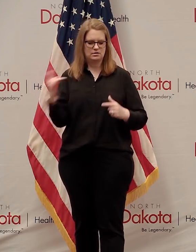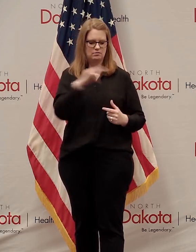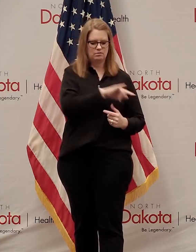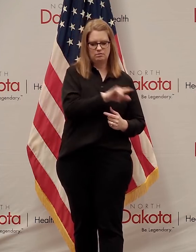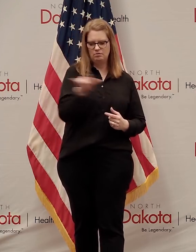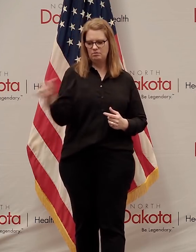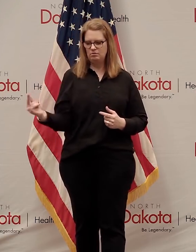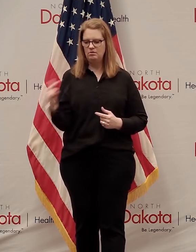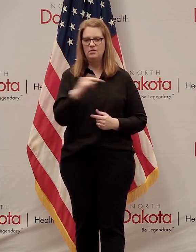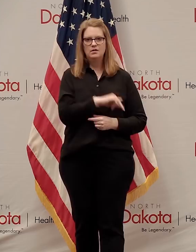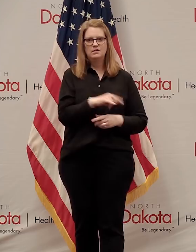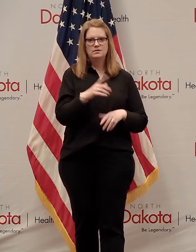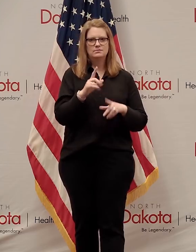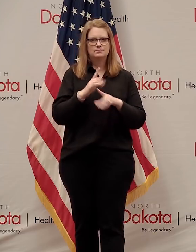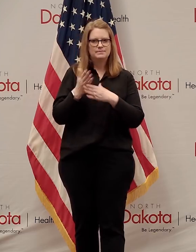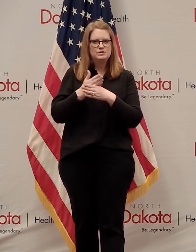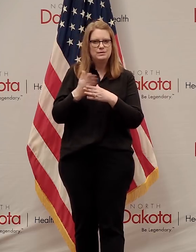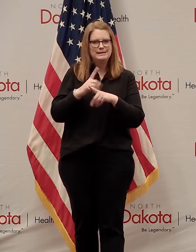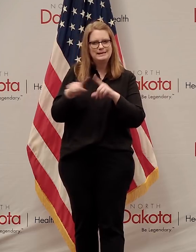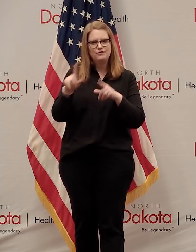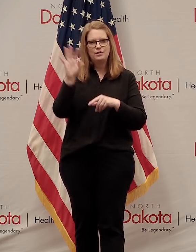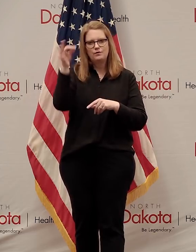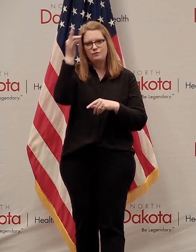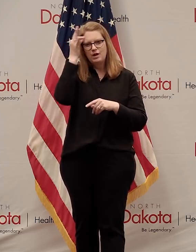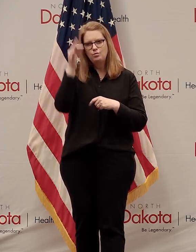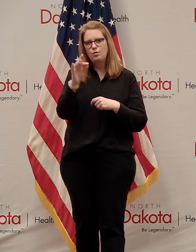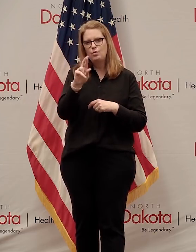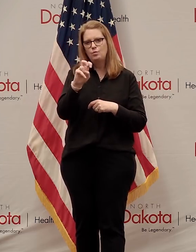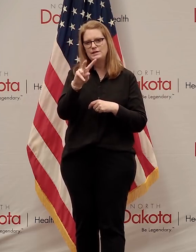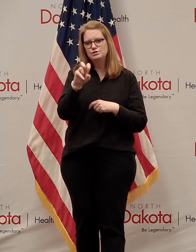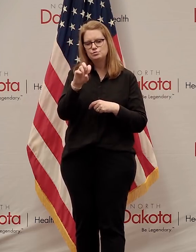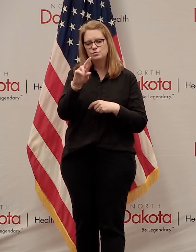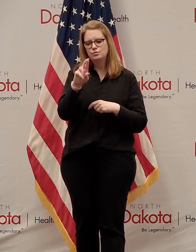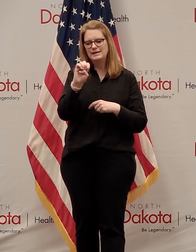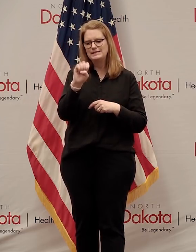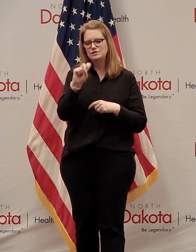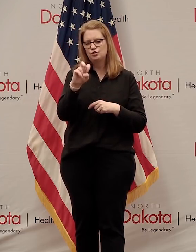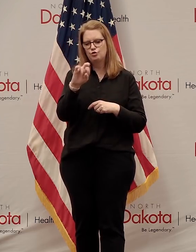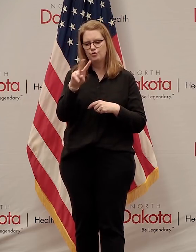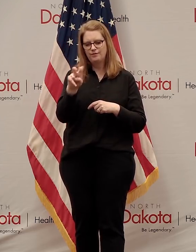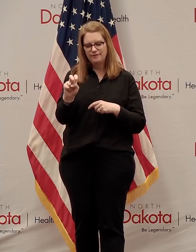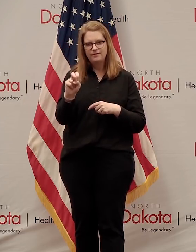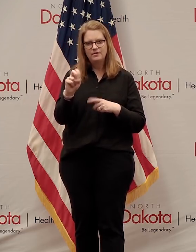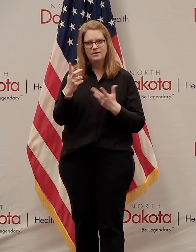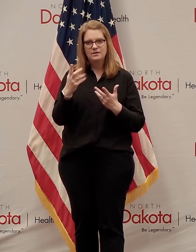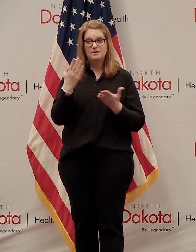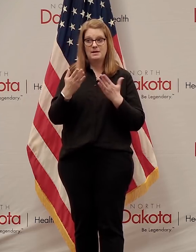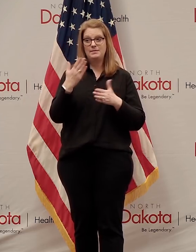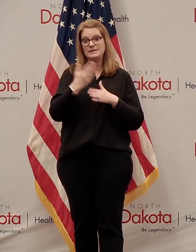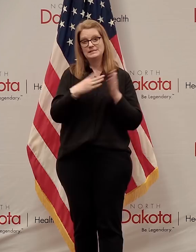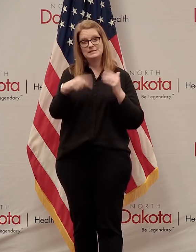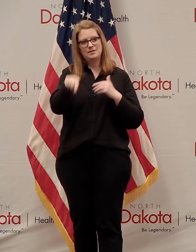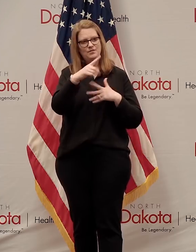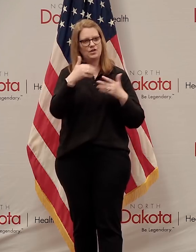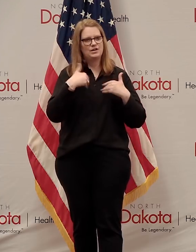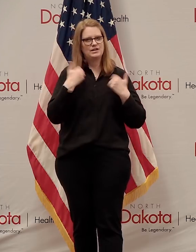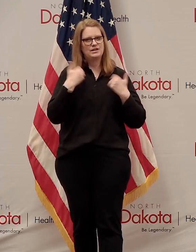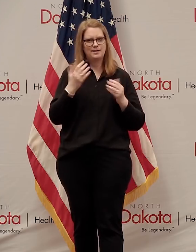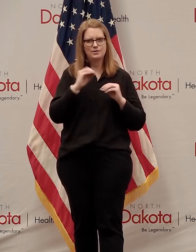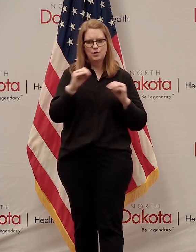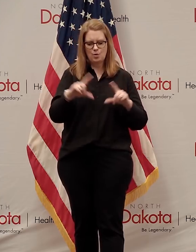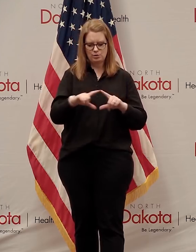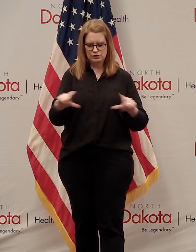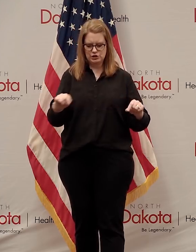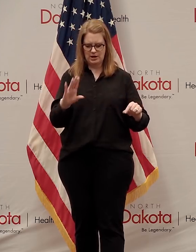Reserve organizations. And for those of you that are, some of you that are so young in this room that may not even have a checkbook, would think that that's an